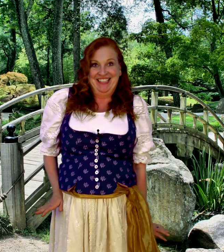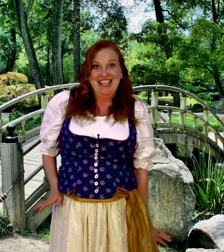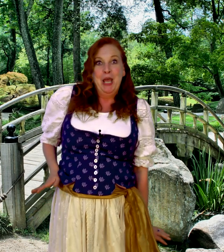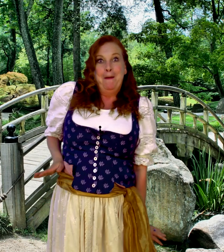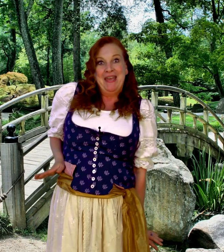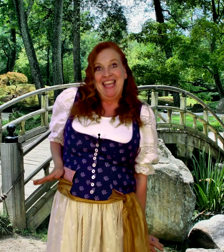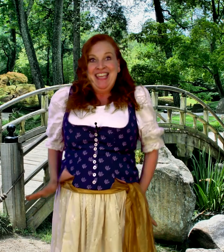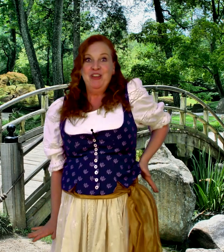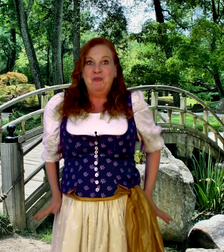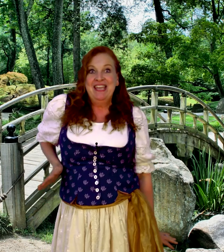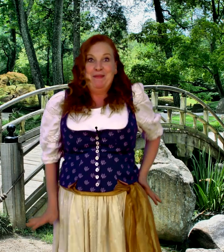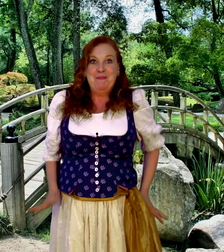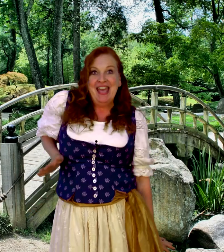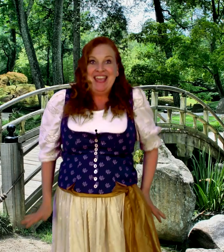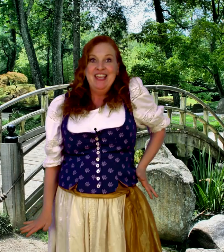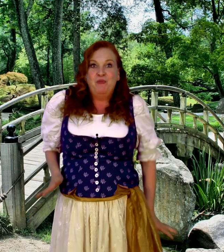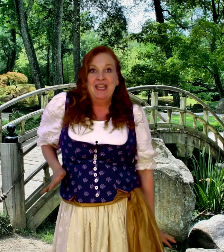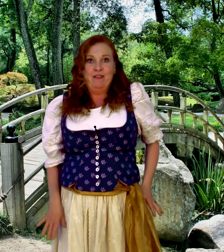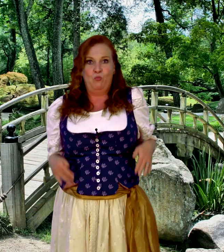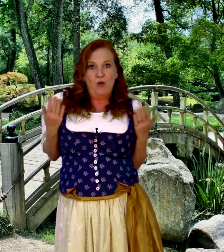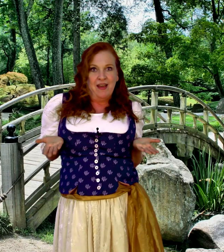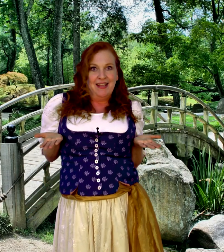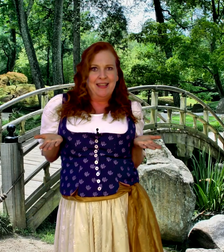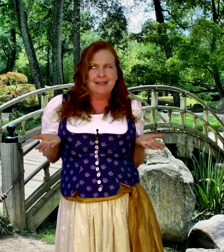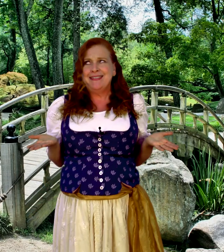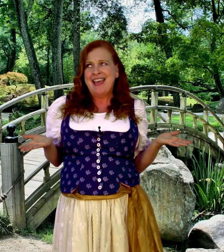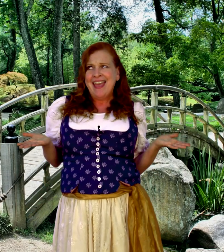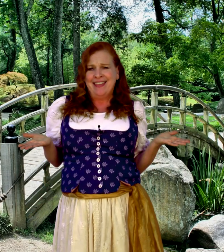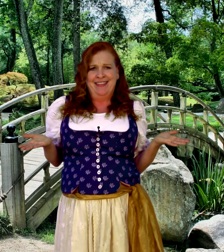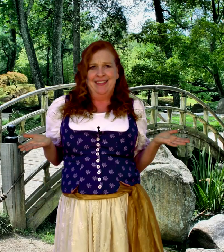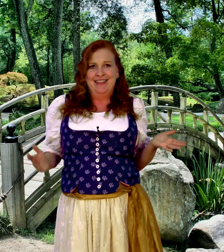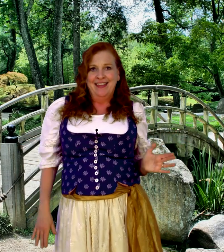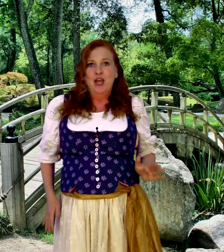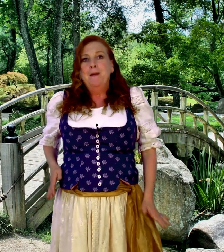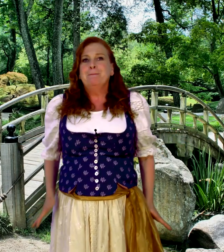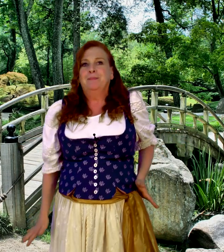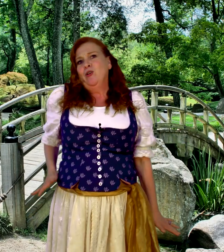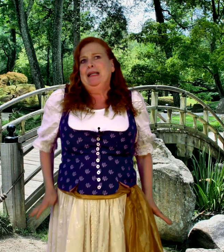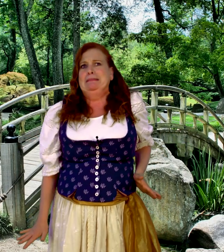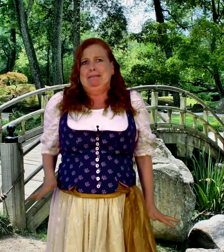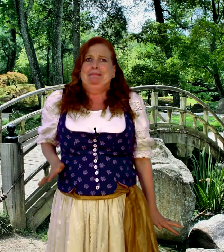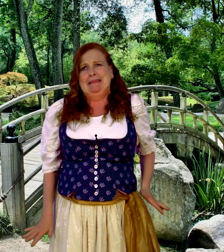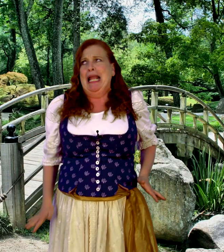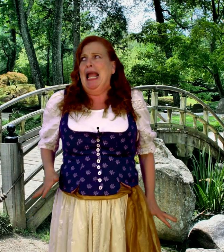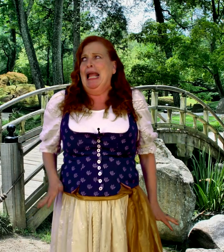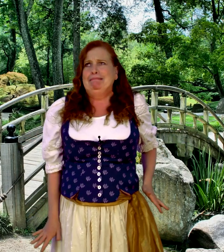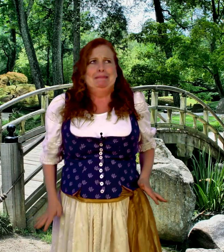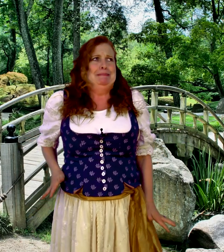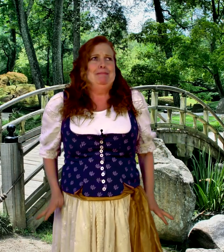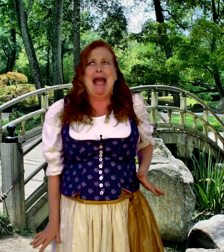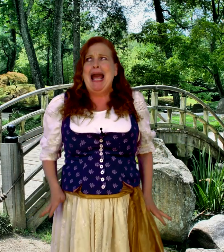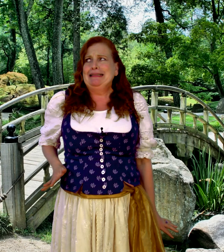Penguin, penguin, what do you say? Squawk, squawk, squawk